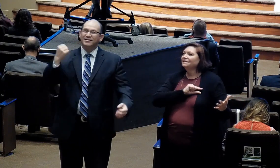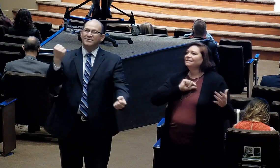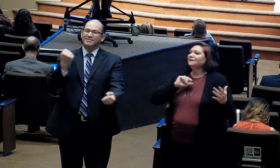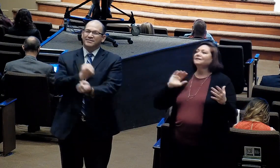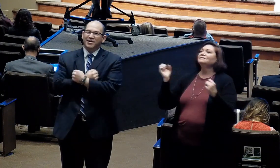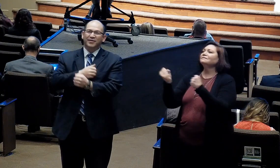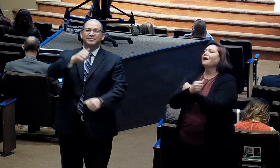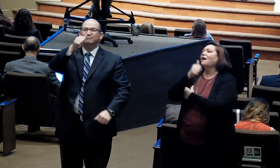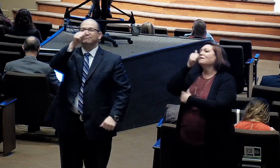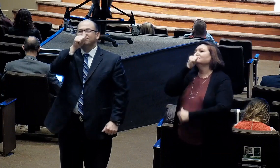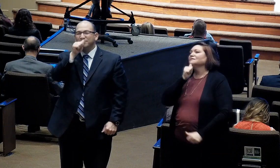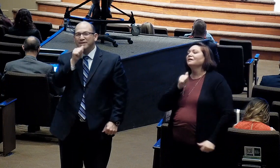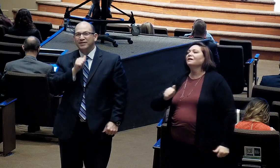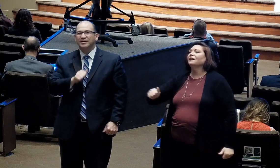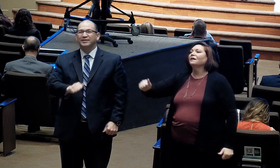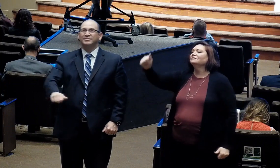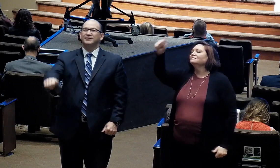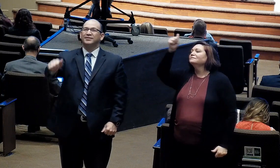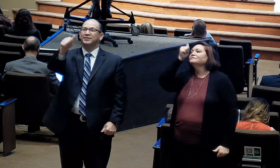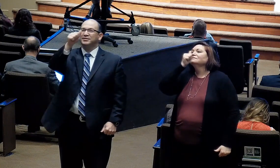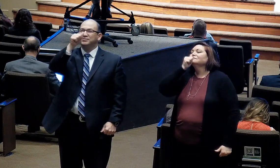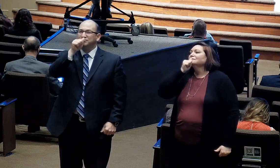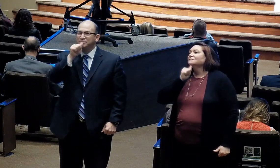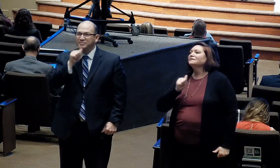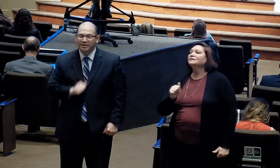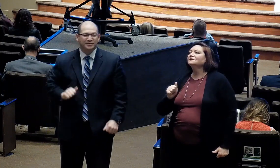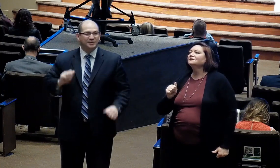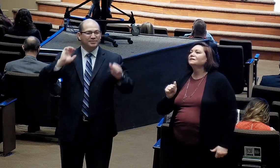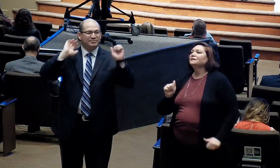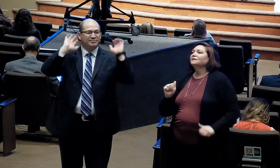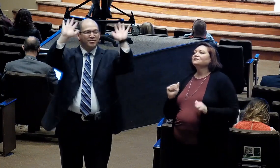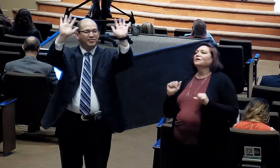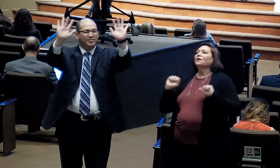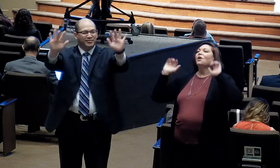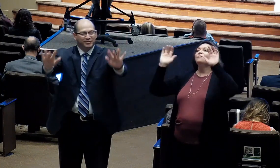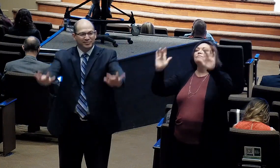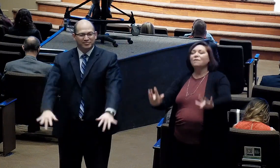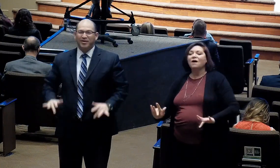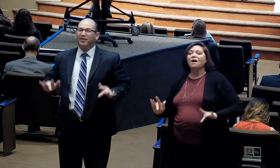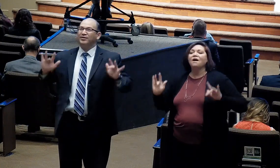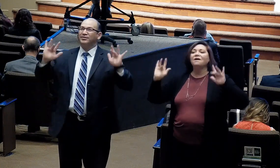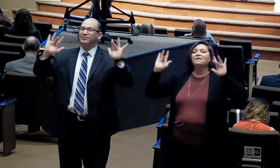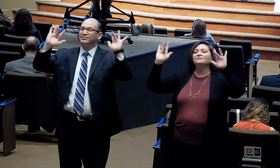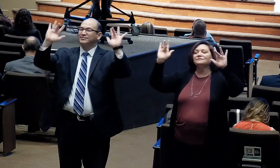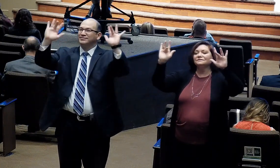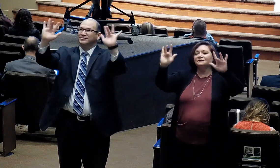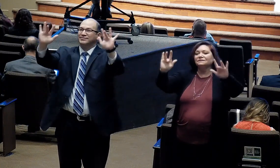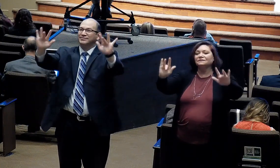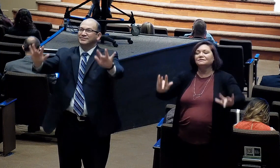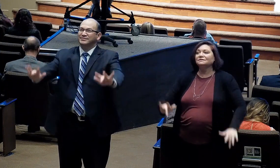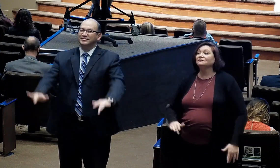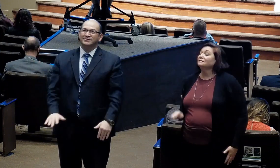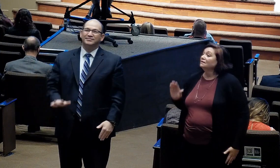pay the price for mercy. My